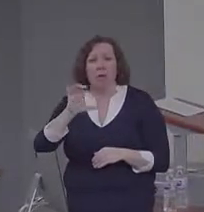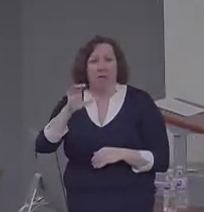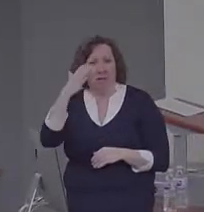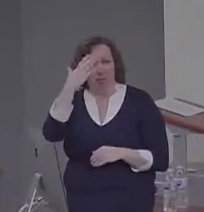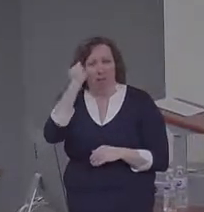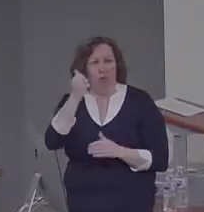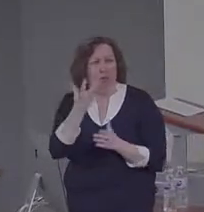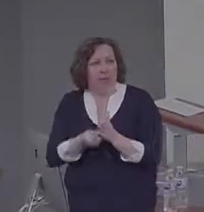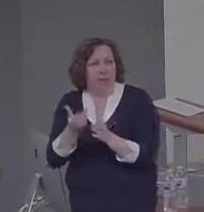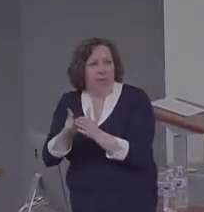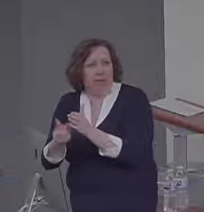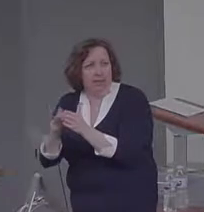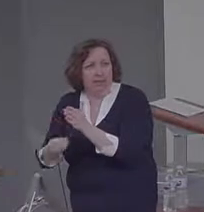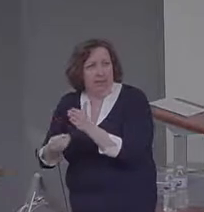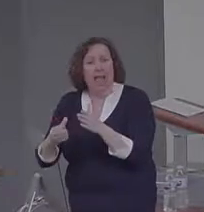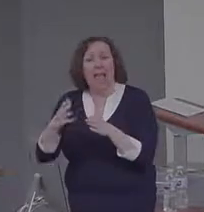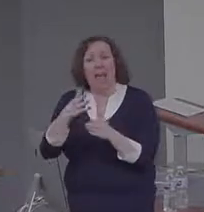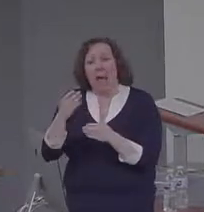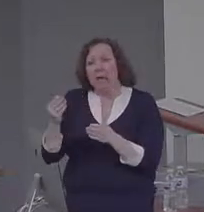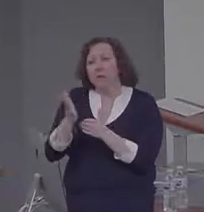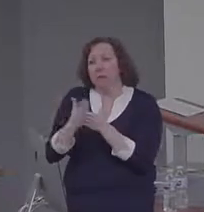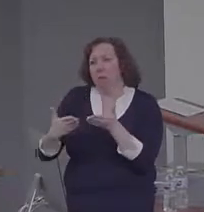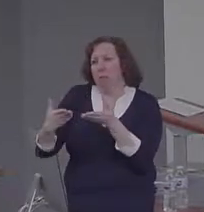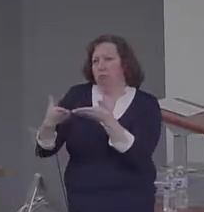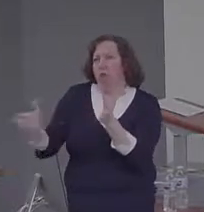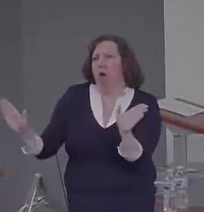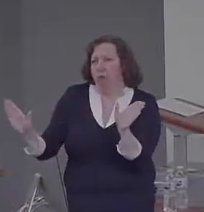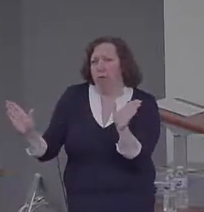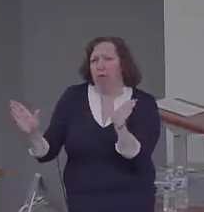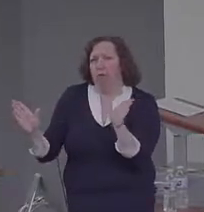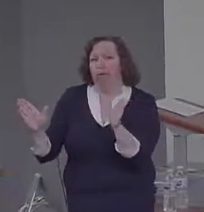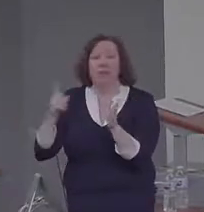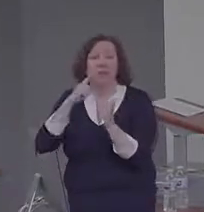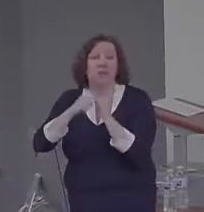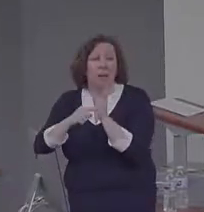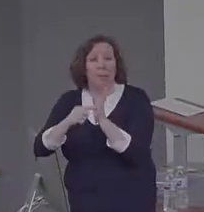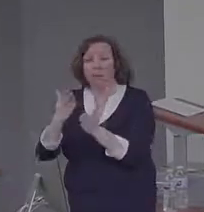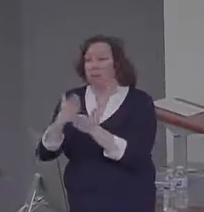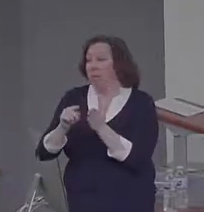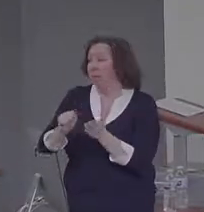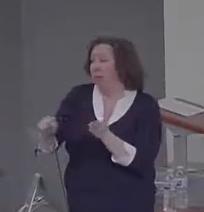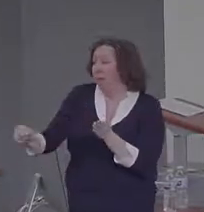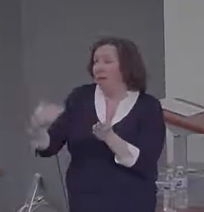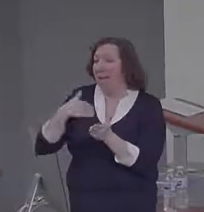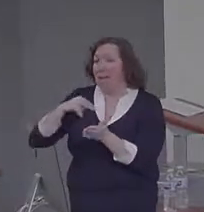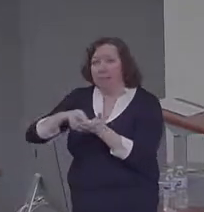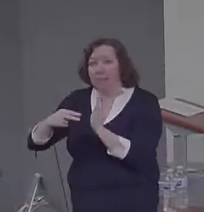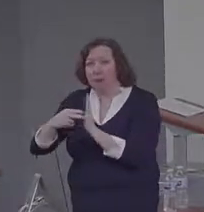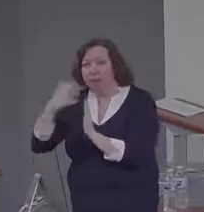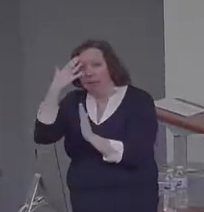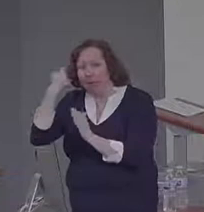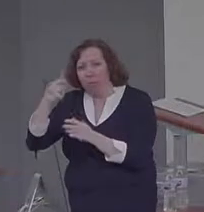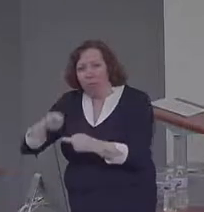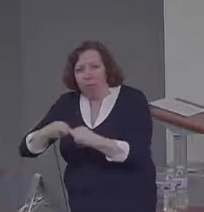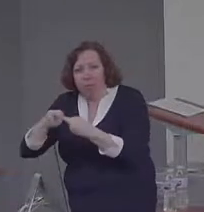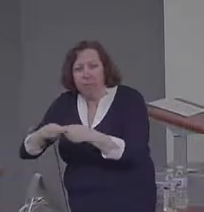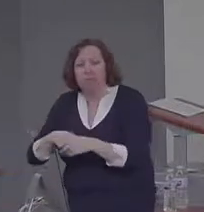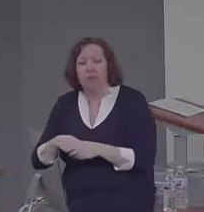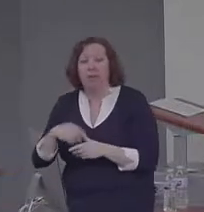Some amnesic patients, for example, have semantic memory problems. Patients with schizophrenia, PTSD, depression